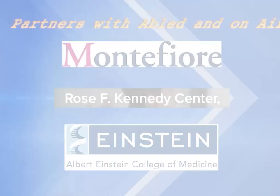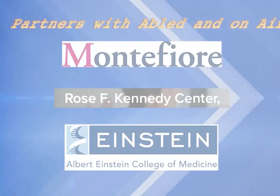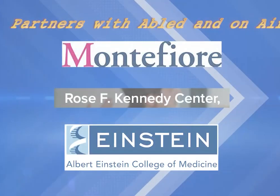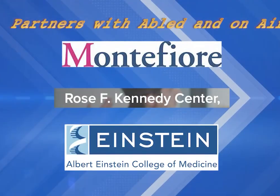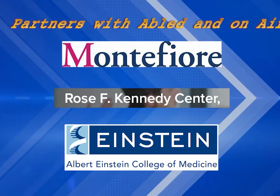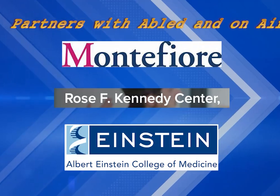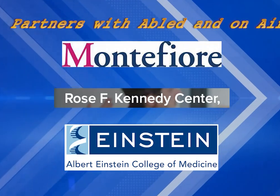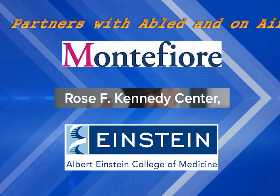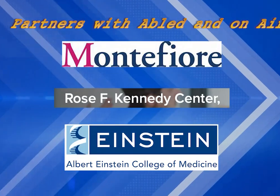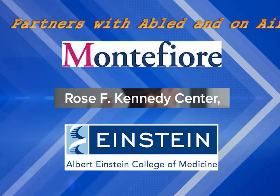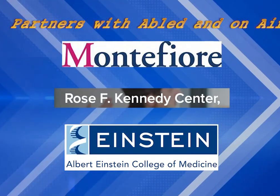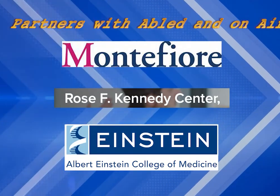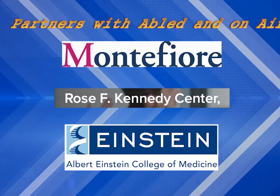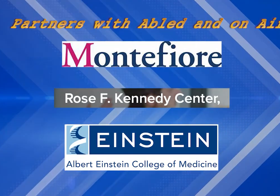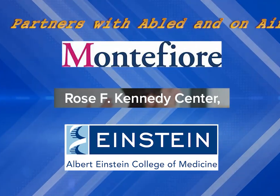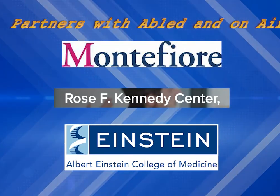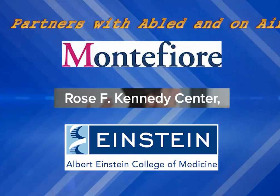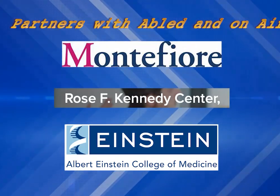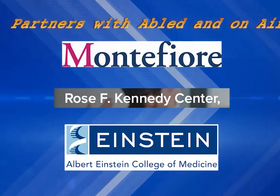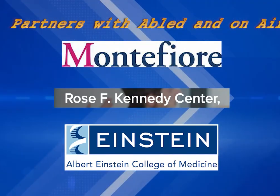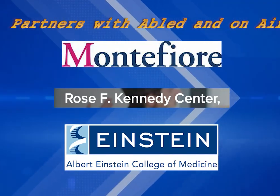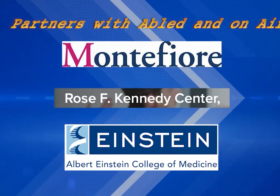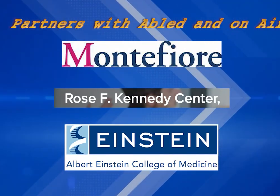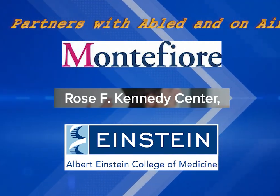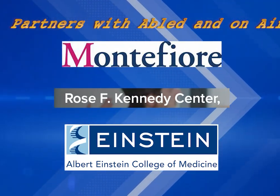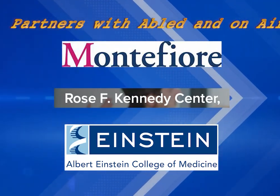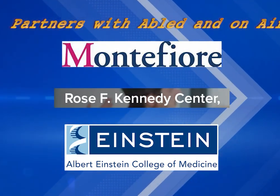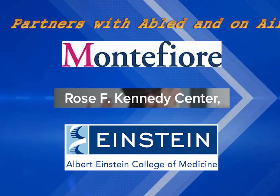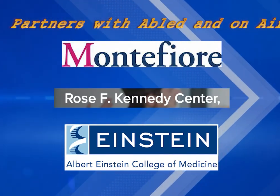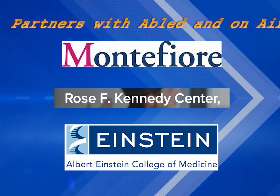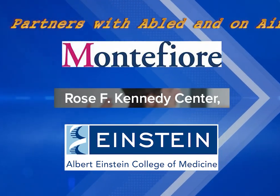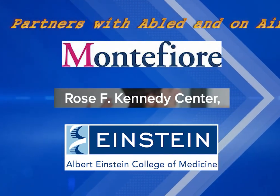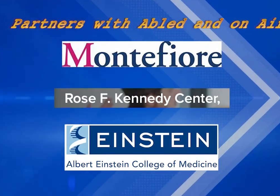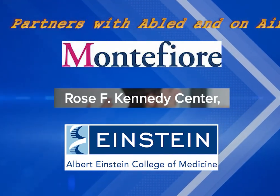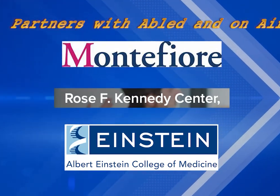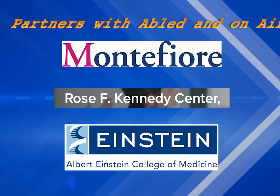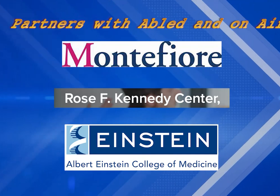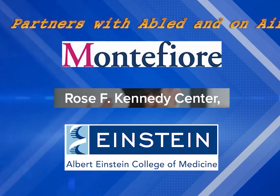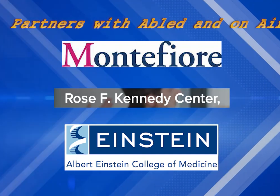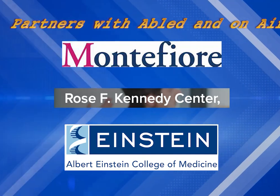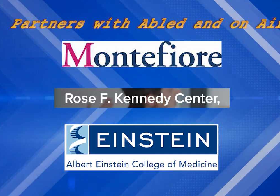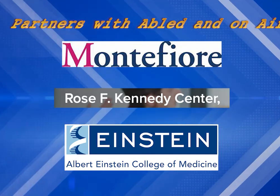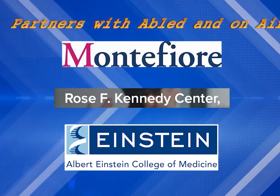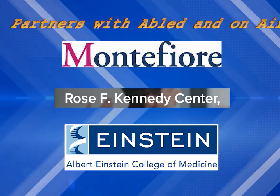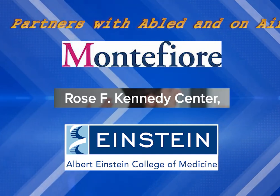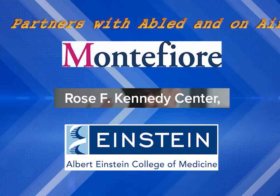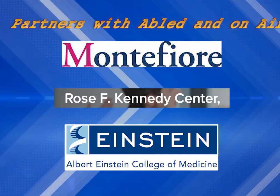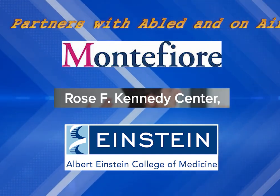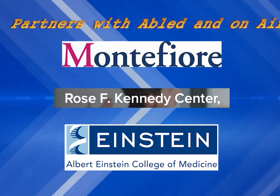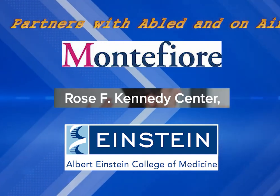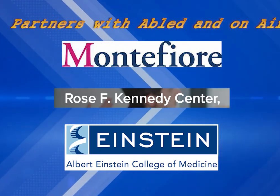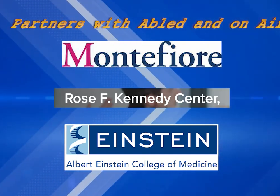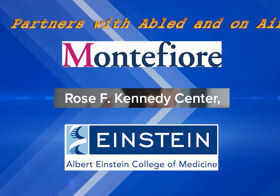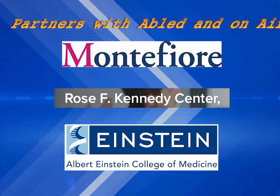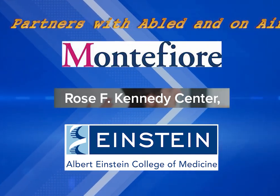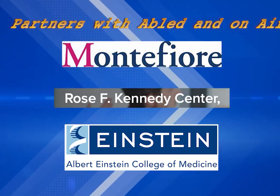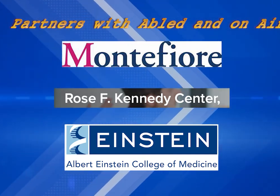Montefiore Medical Center of the Bronx, Roosevelt Kennedy Center of Bronx, New York, Albert Einstein